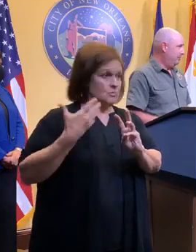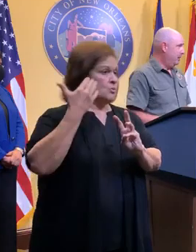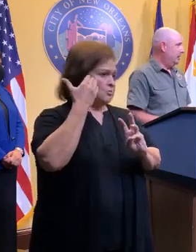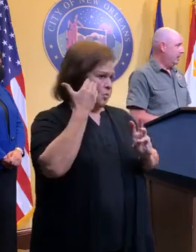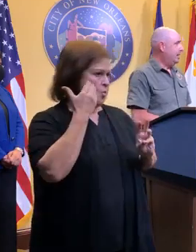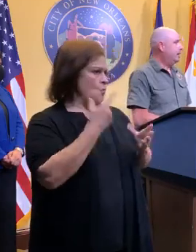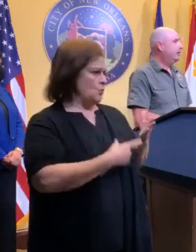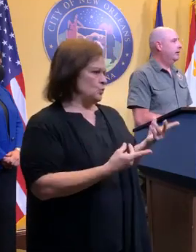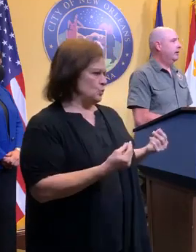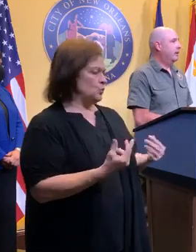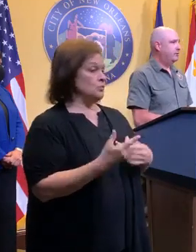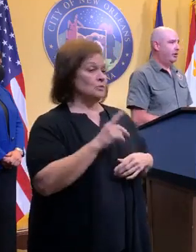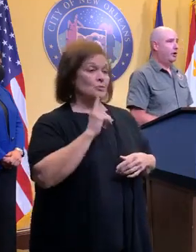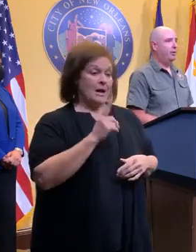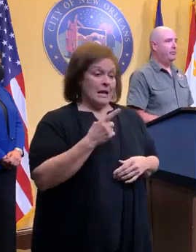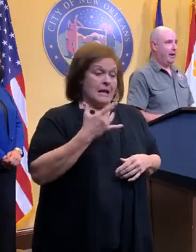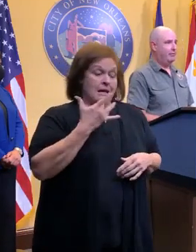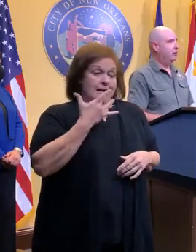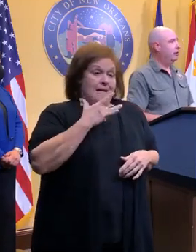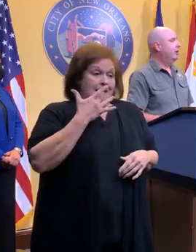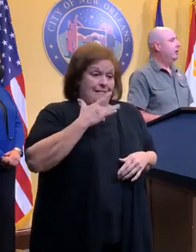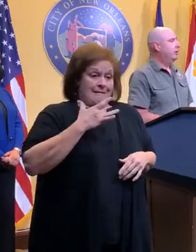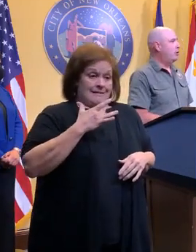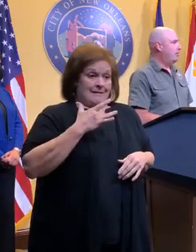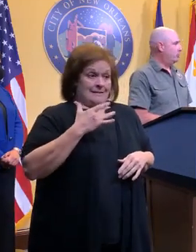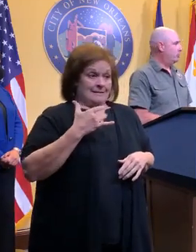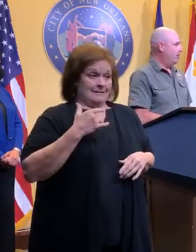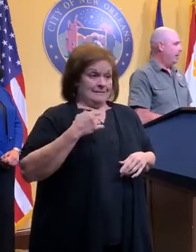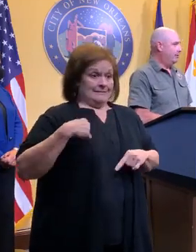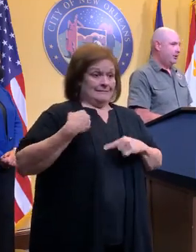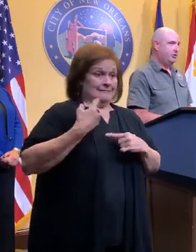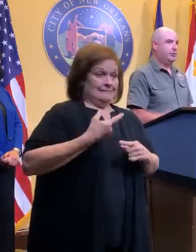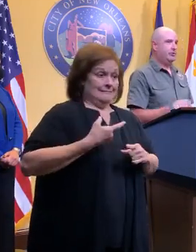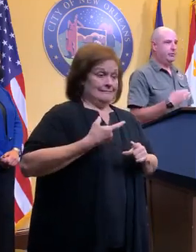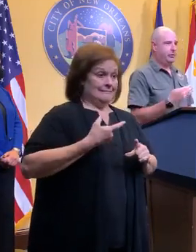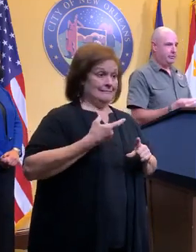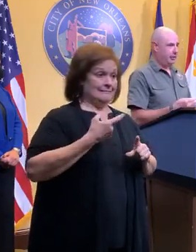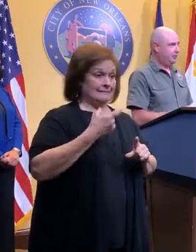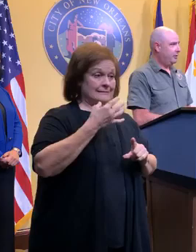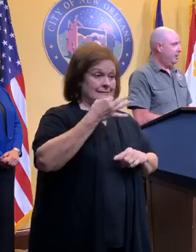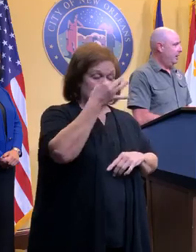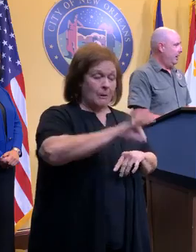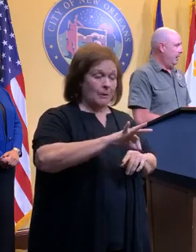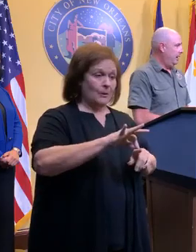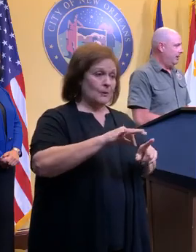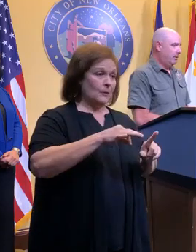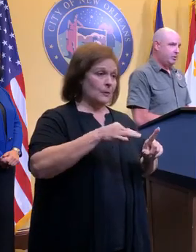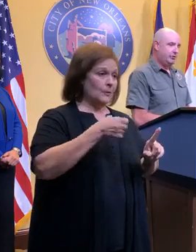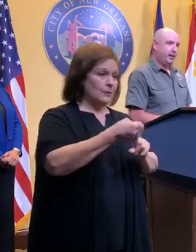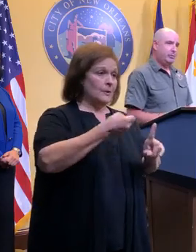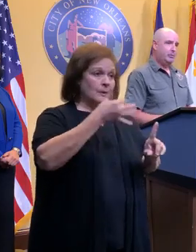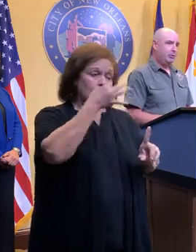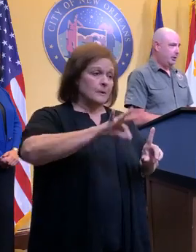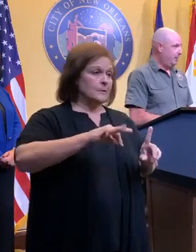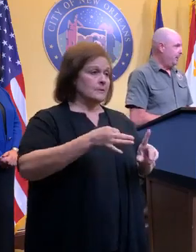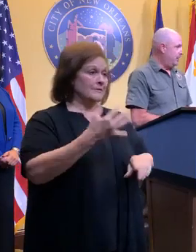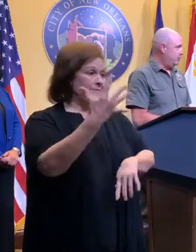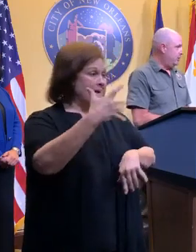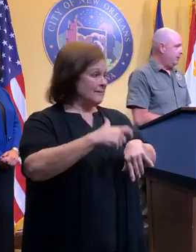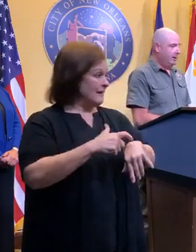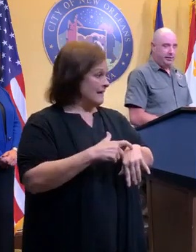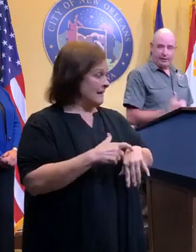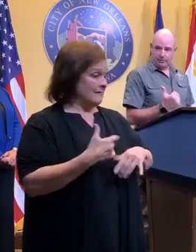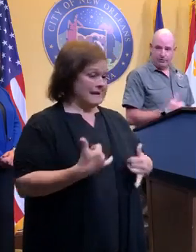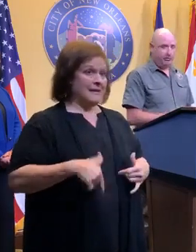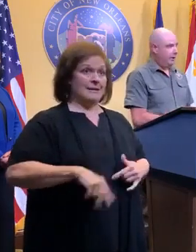Again, we've been very lucky thus far with five other tropical storm activations. This is the sixth, and I would just ask people to really